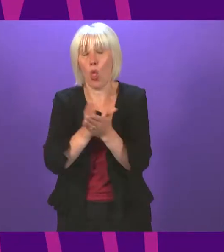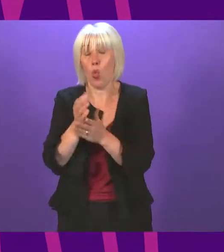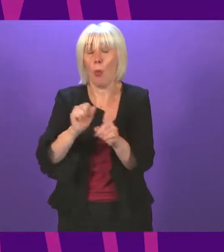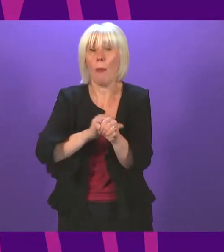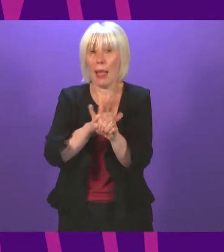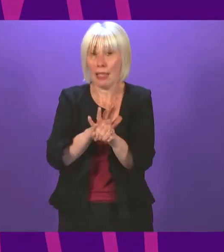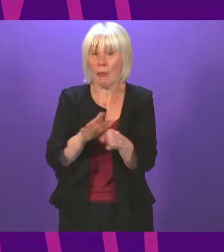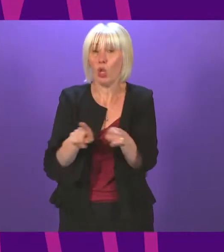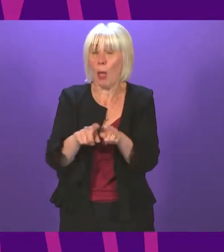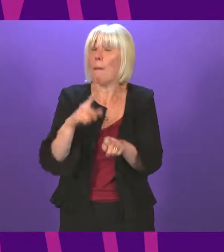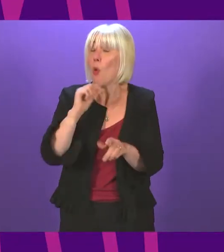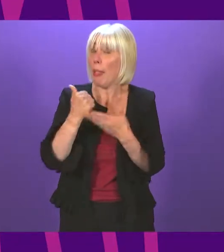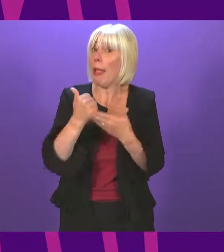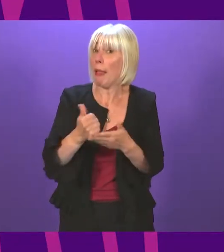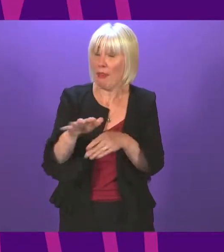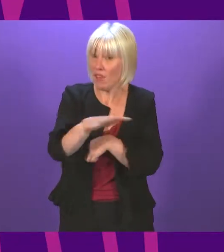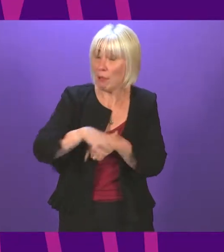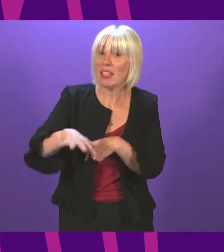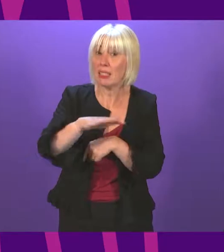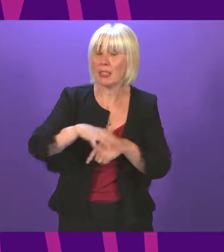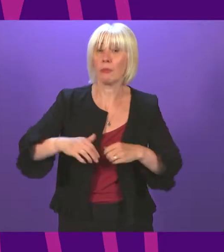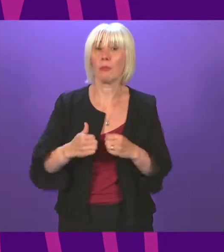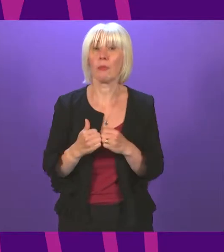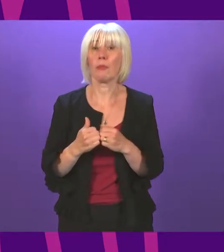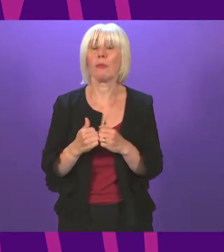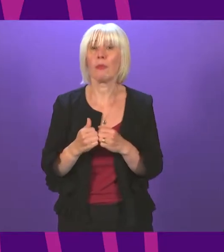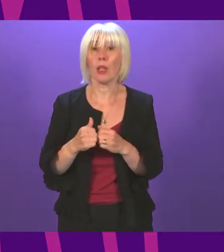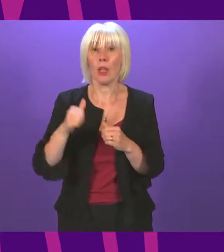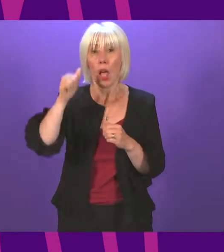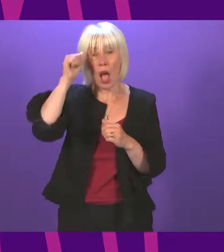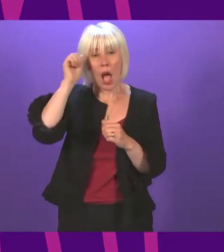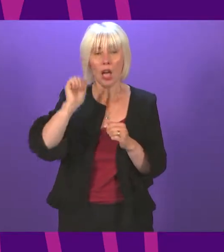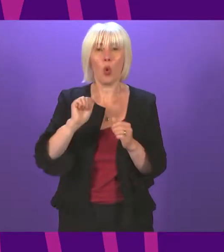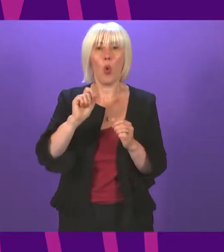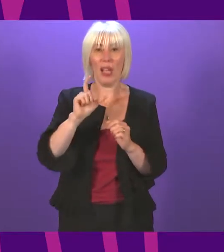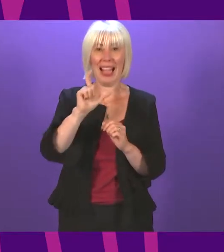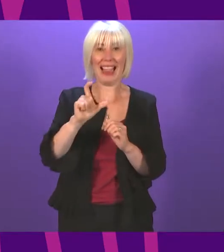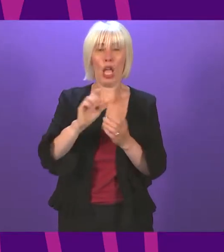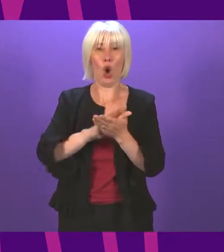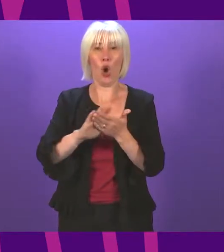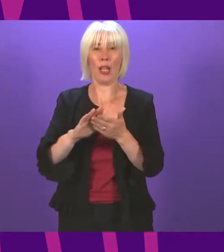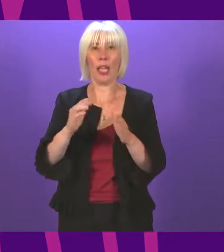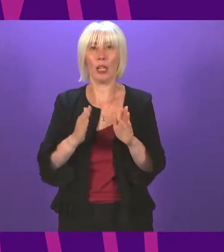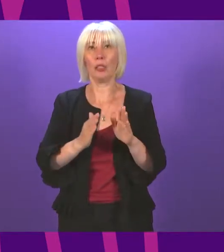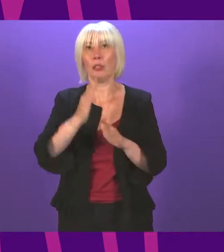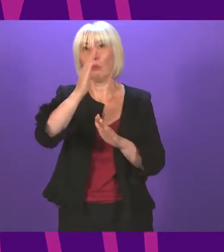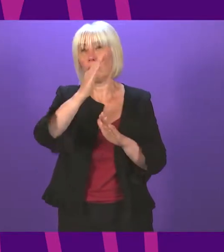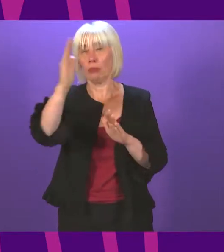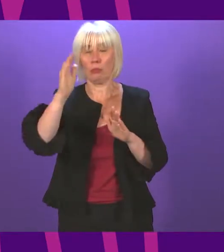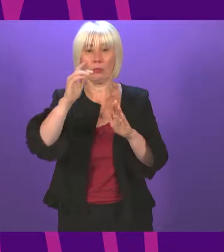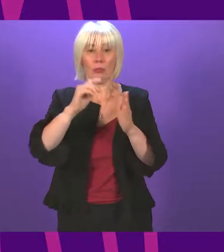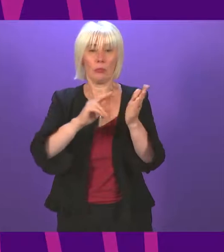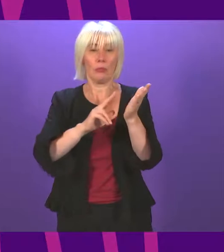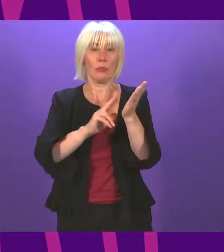great achievement and this will help many families. On a slightly separate note, know that Minister Clare Hawkey is visiting Oaken Nairn Afterschool Care and